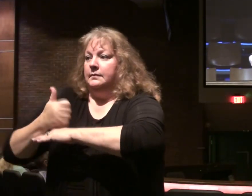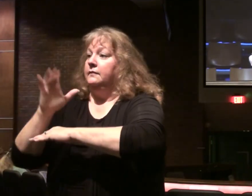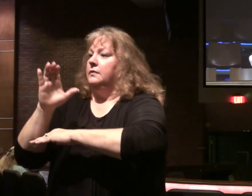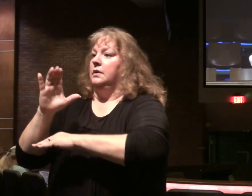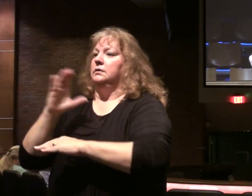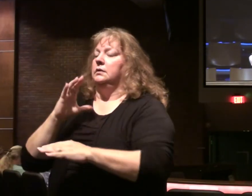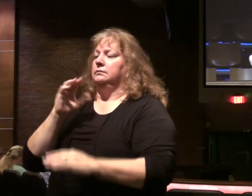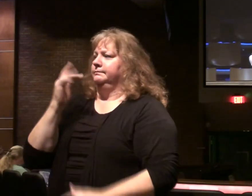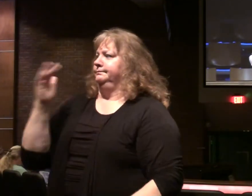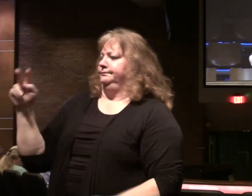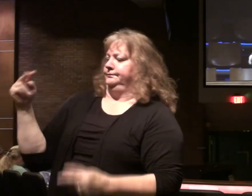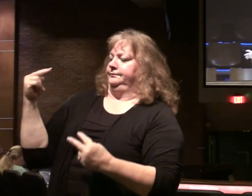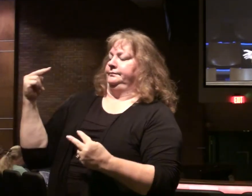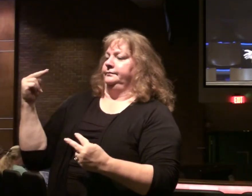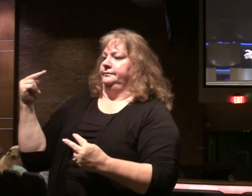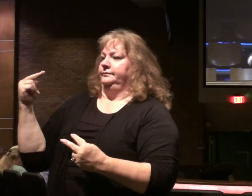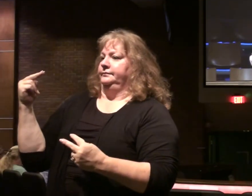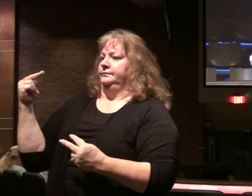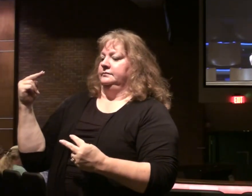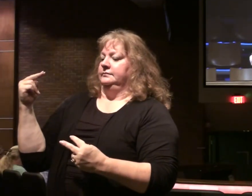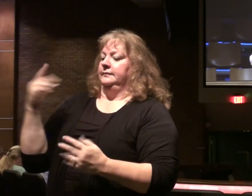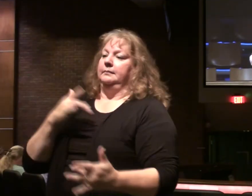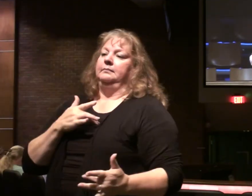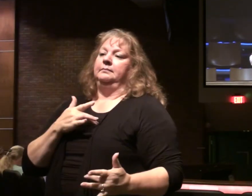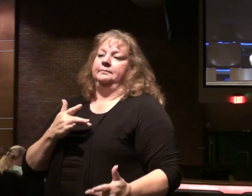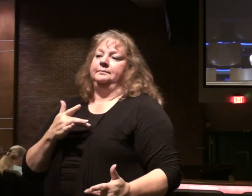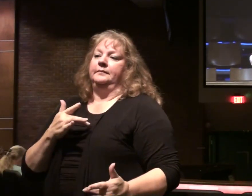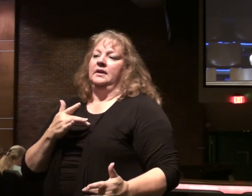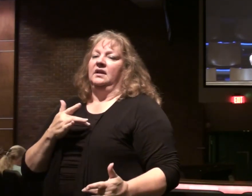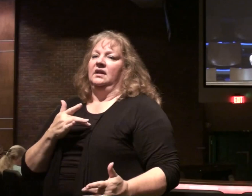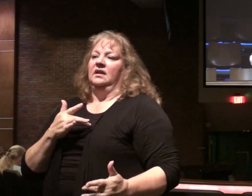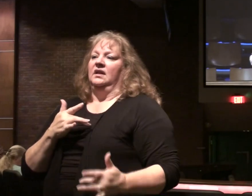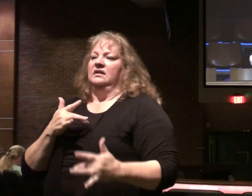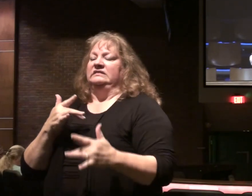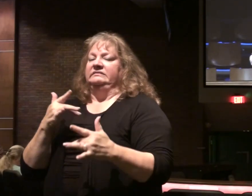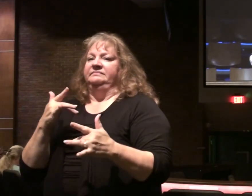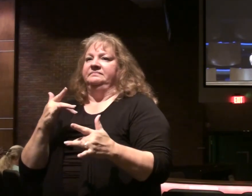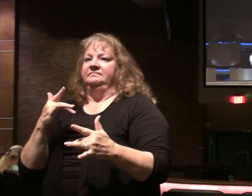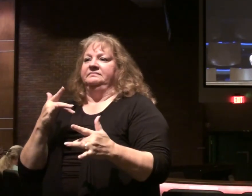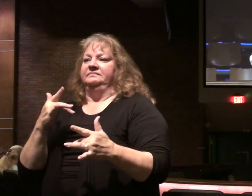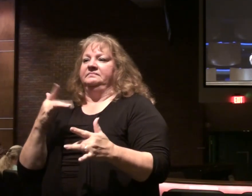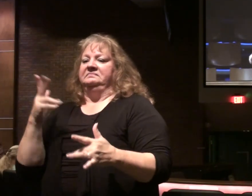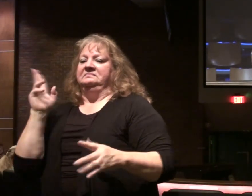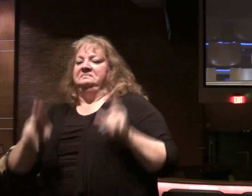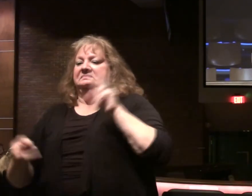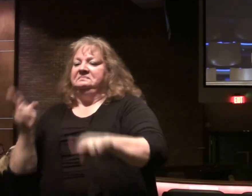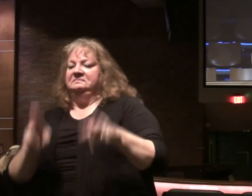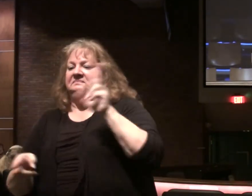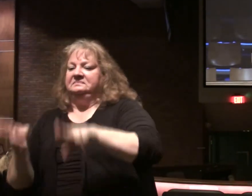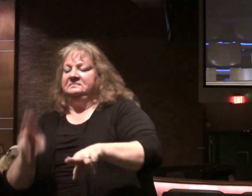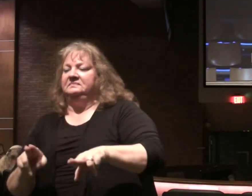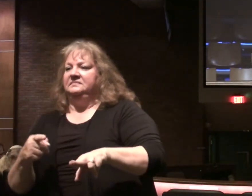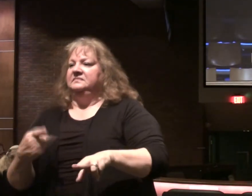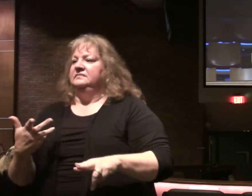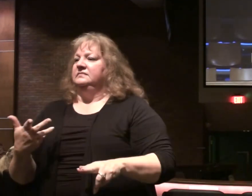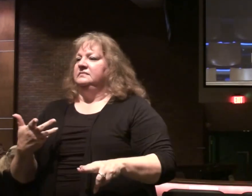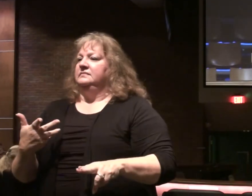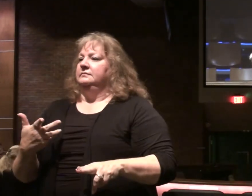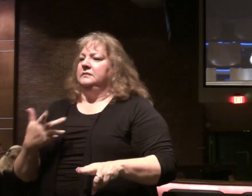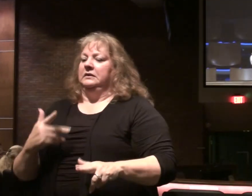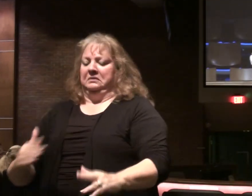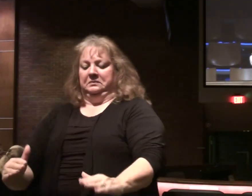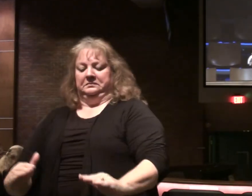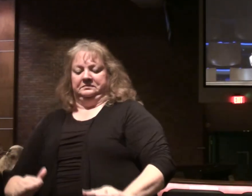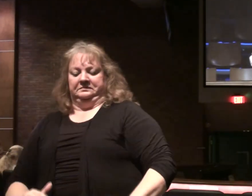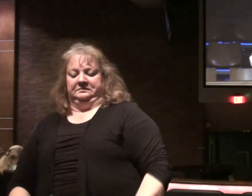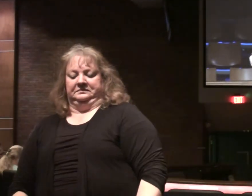humiliating. People would be most likely. Many times saying all sorts of horrendous things against you. It reserved for the